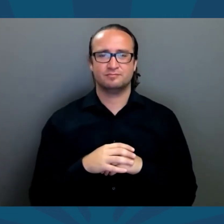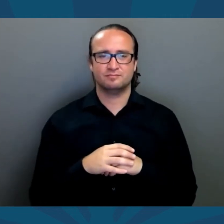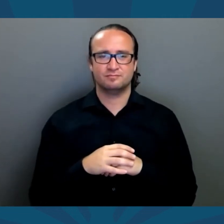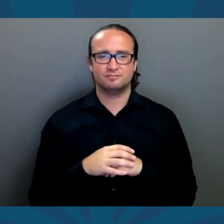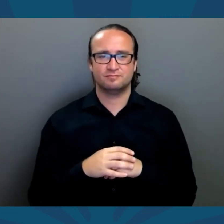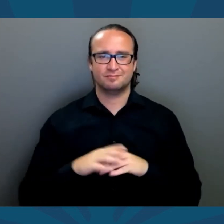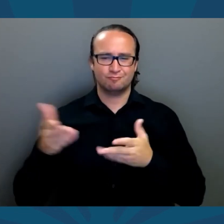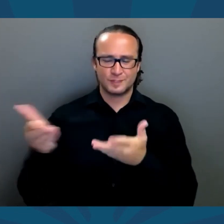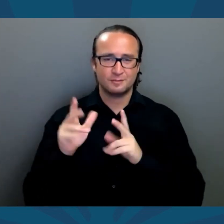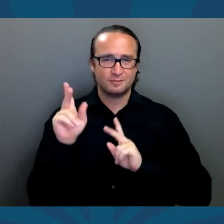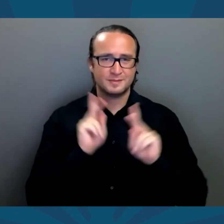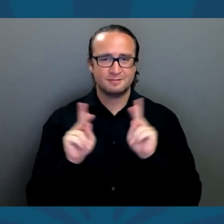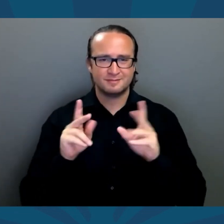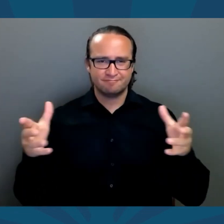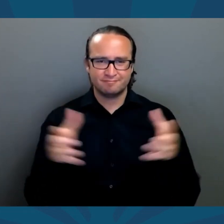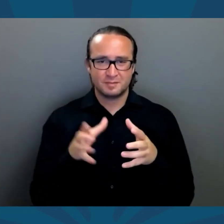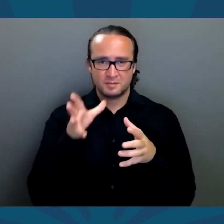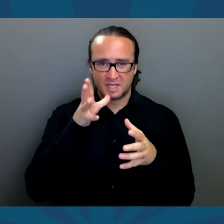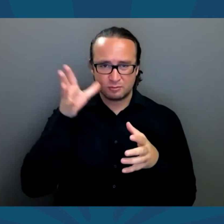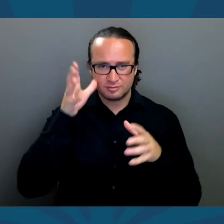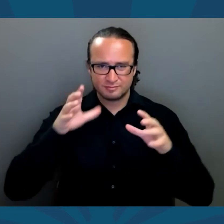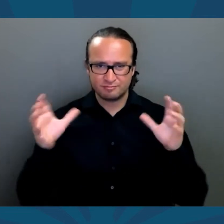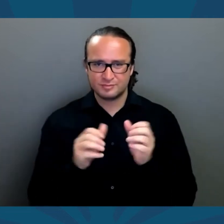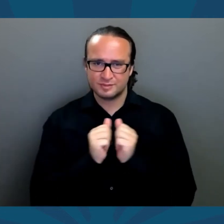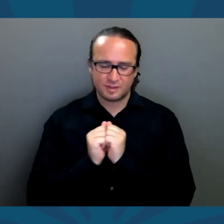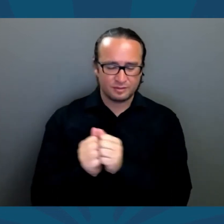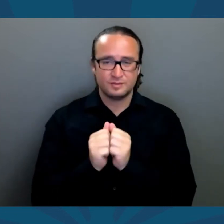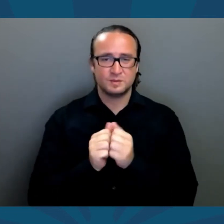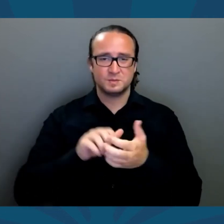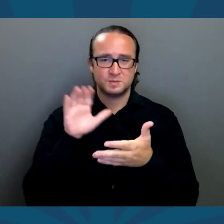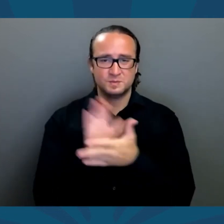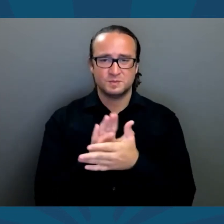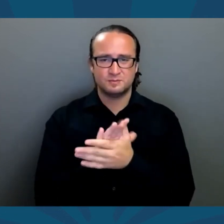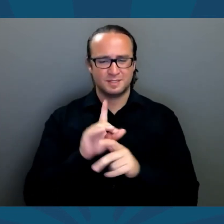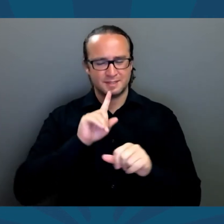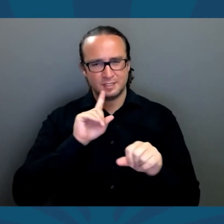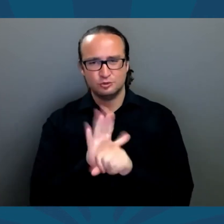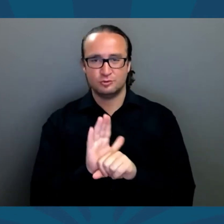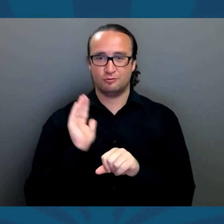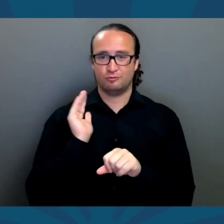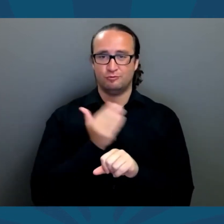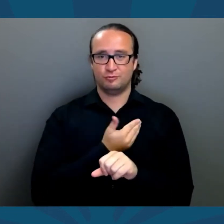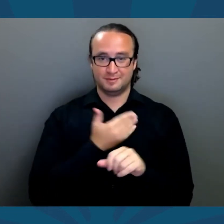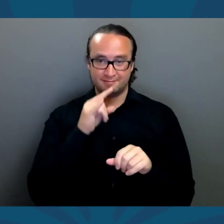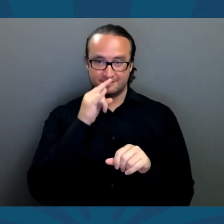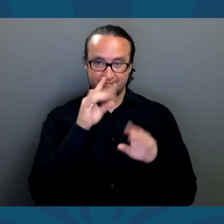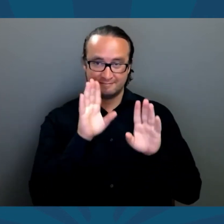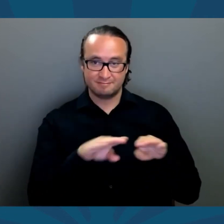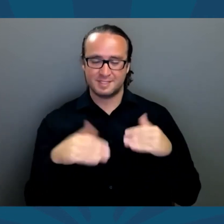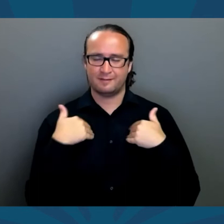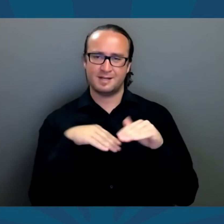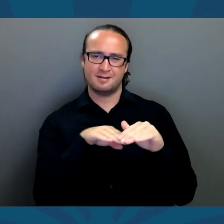bringing together parents and schools to make sure that our kids have access to a quality public